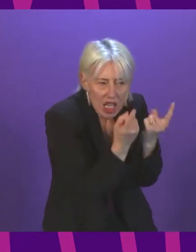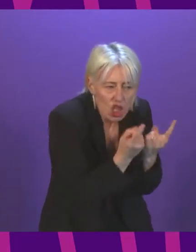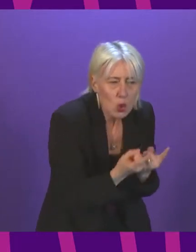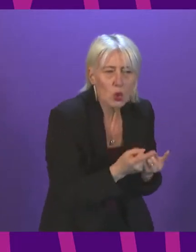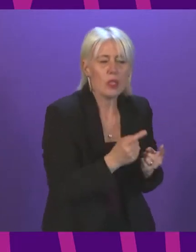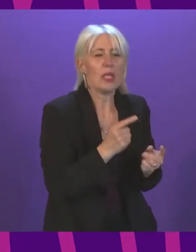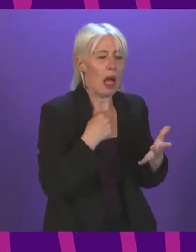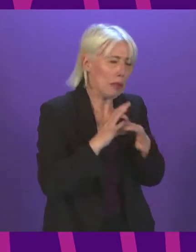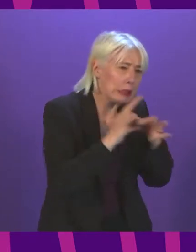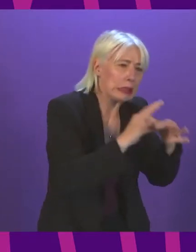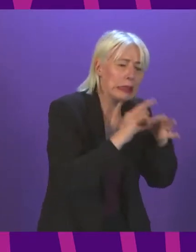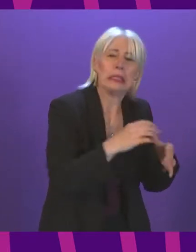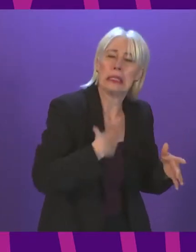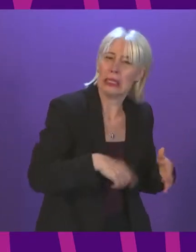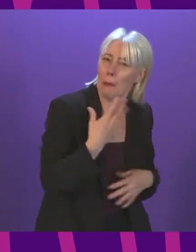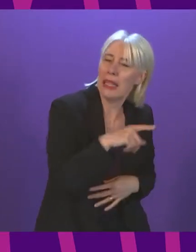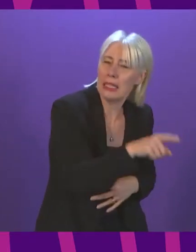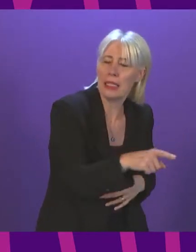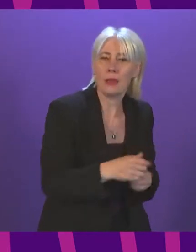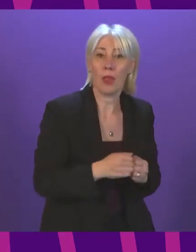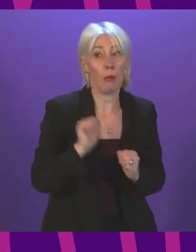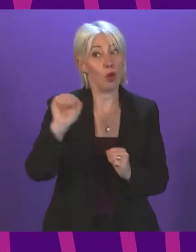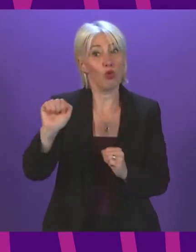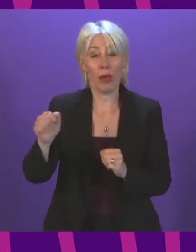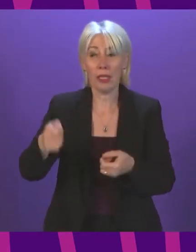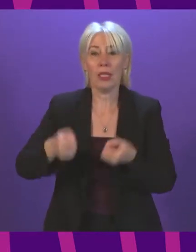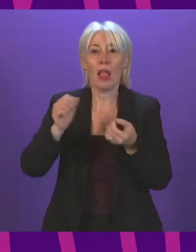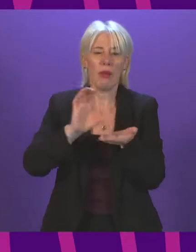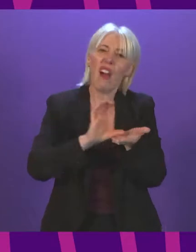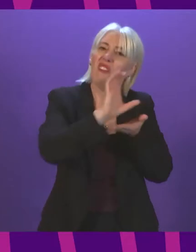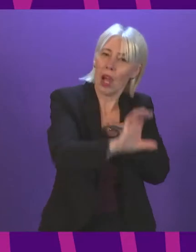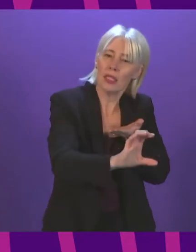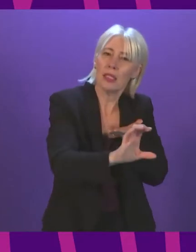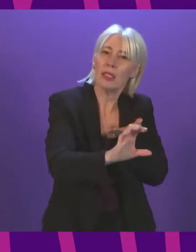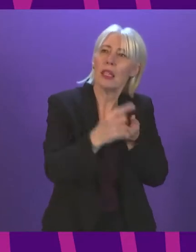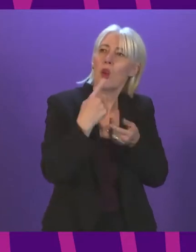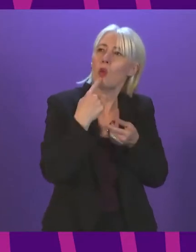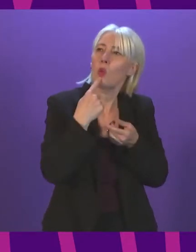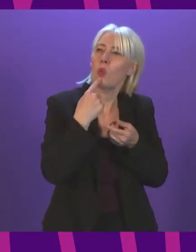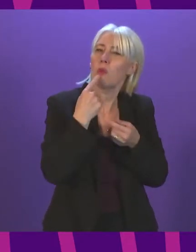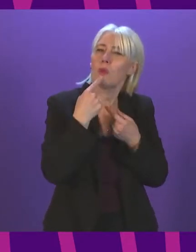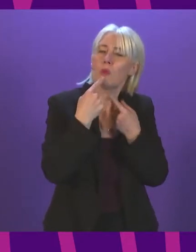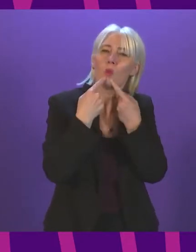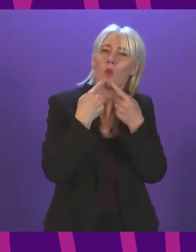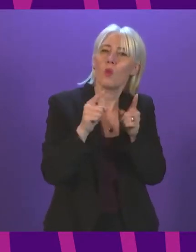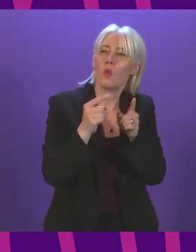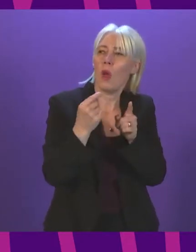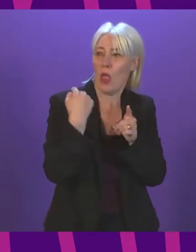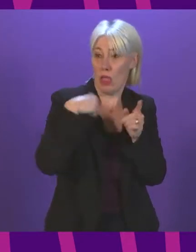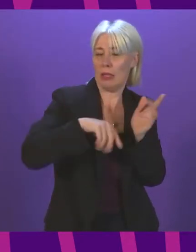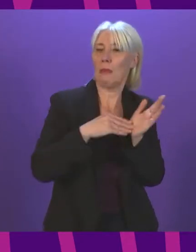I personally engage with them, and I will continue to do so. The member vitally raises the hardship fund, which was announced earlier on this